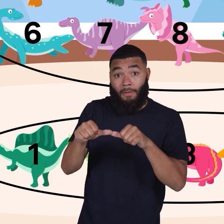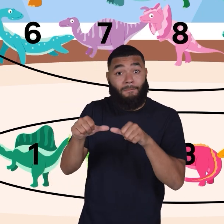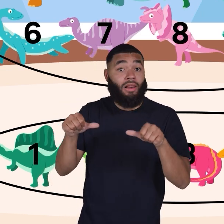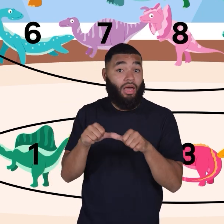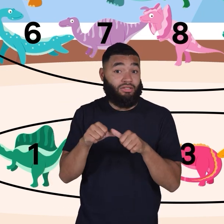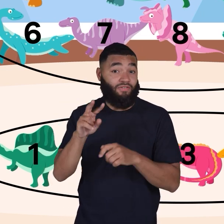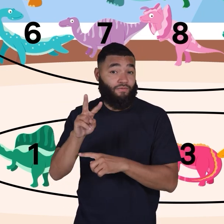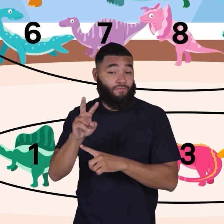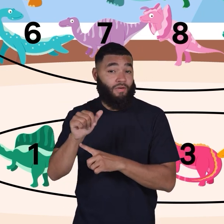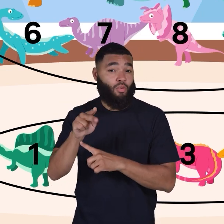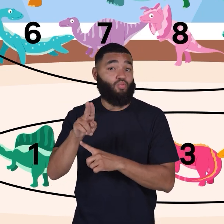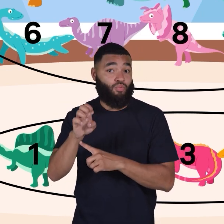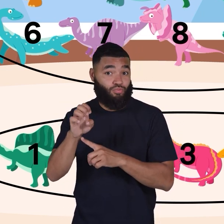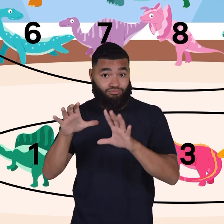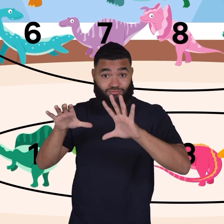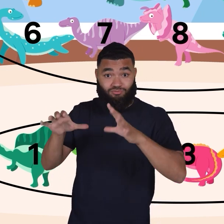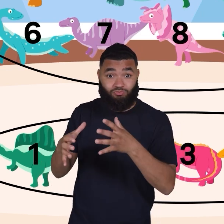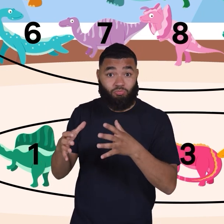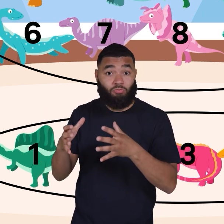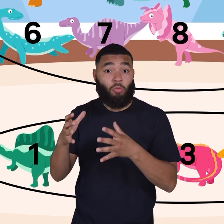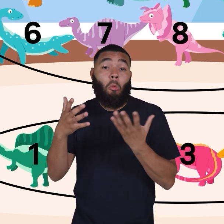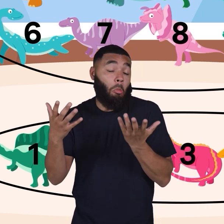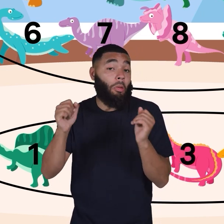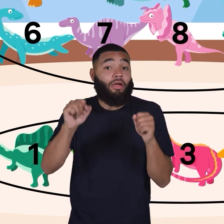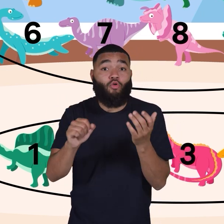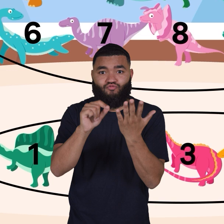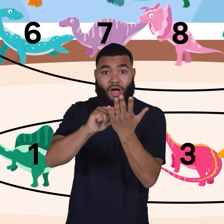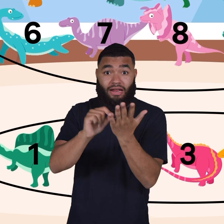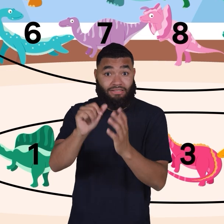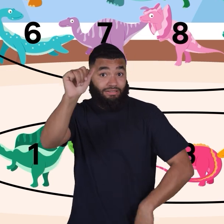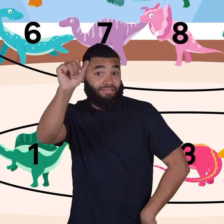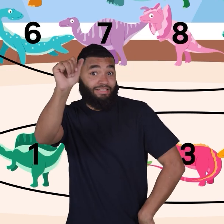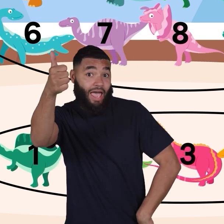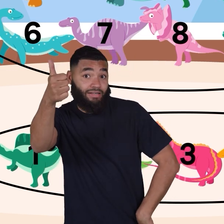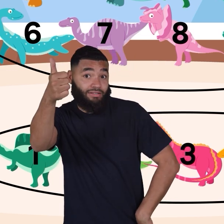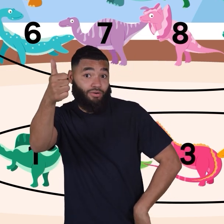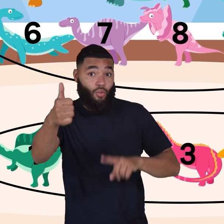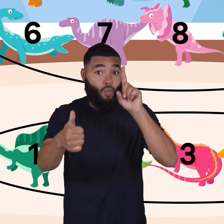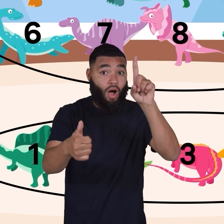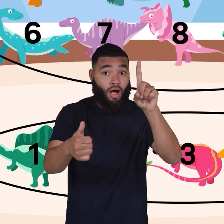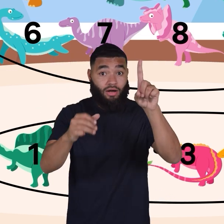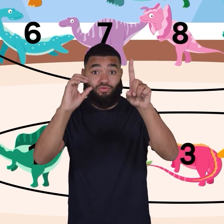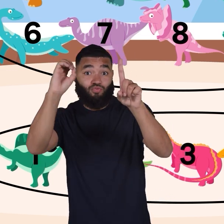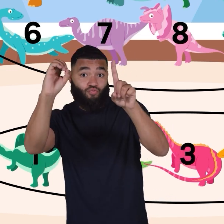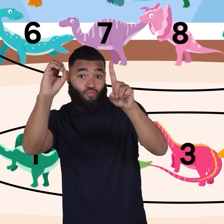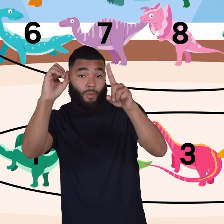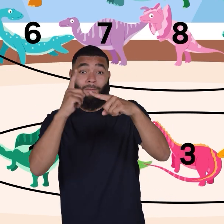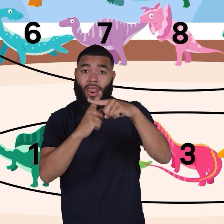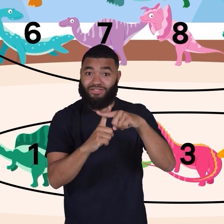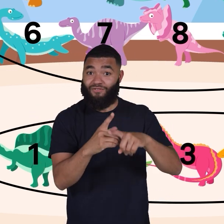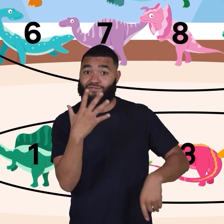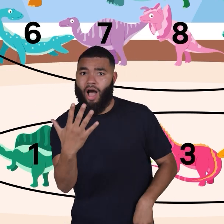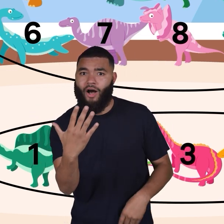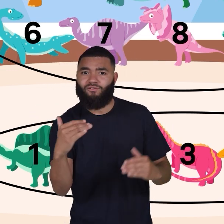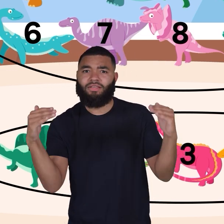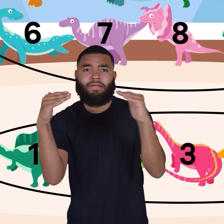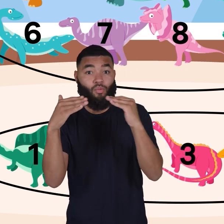place value columns. We can also write out ten plus five. How many dinosaurs do we have